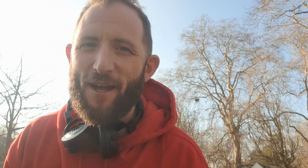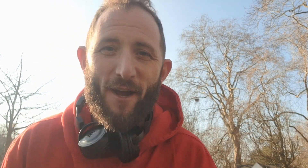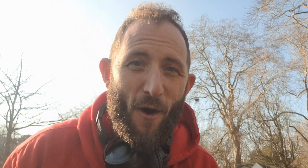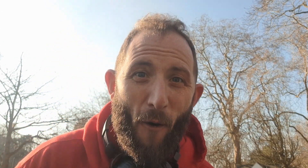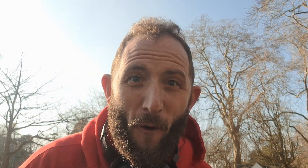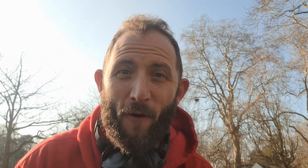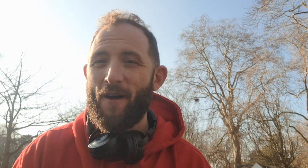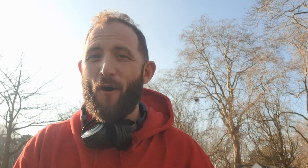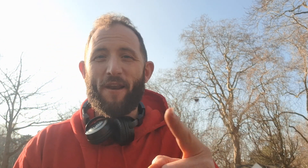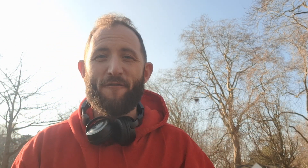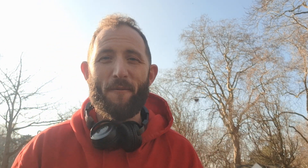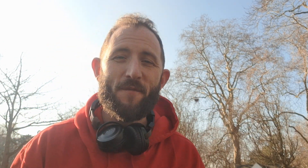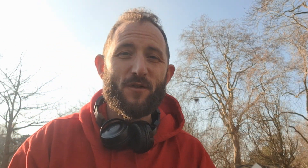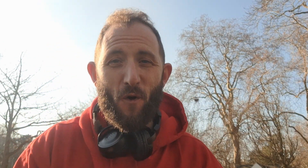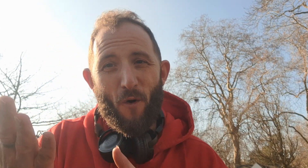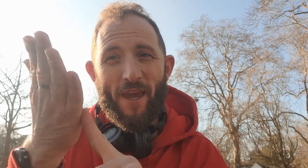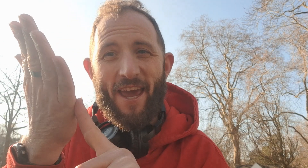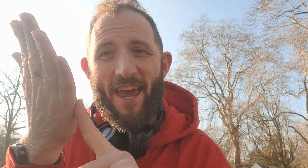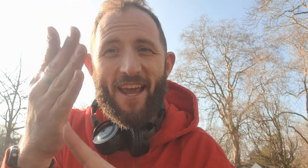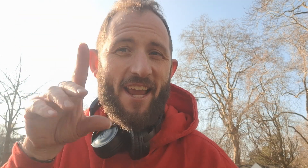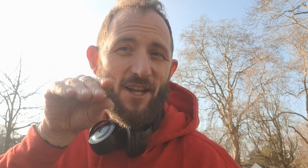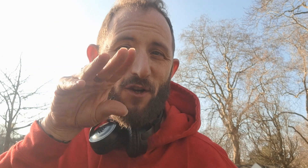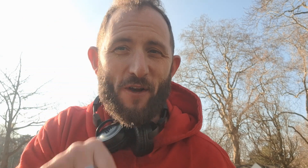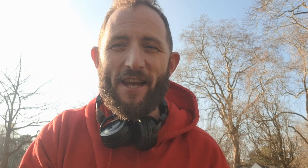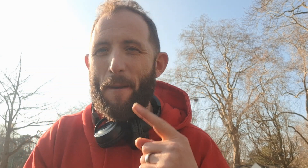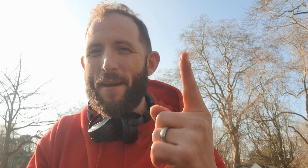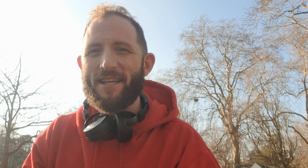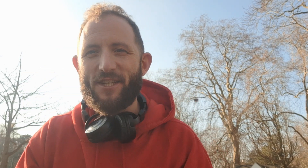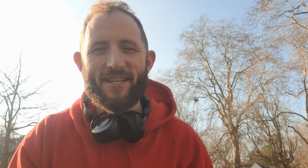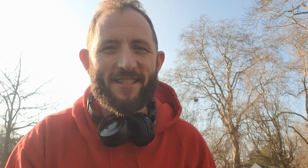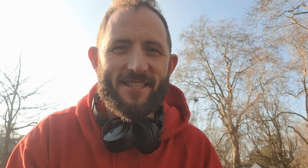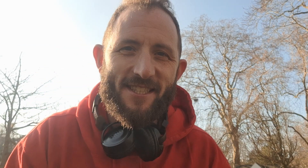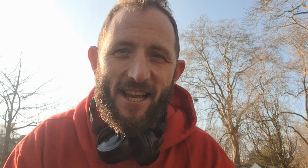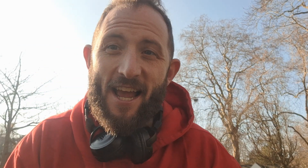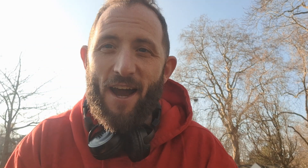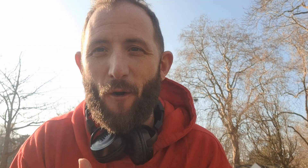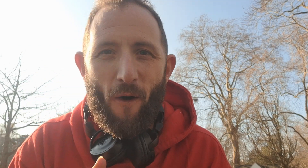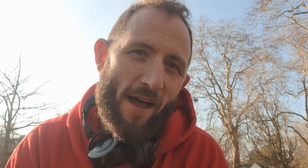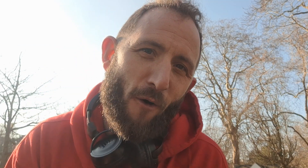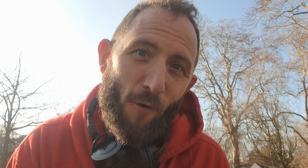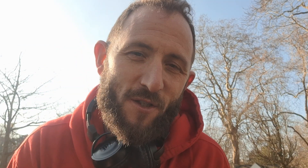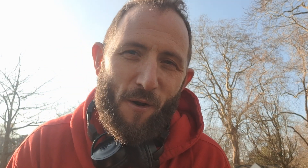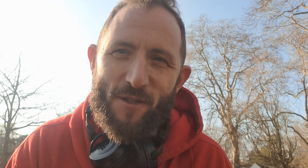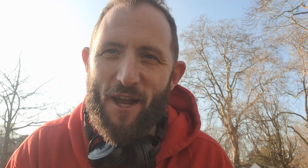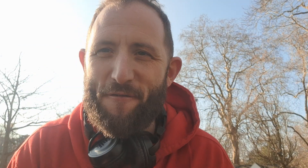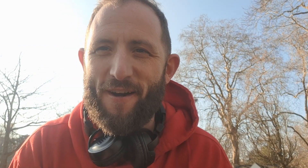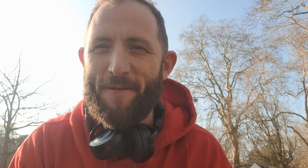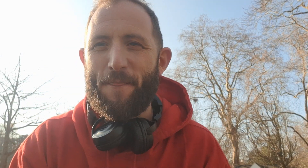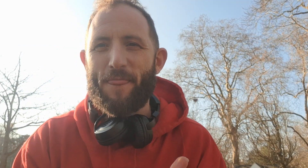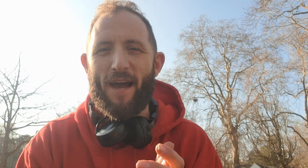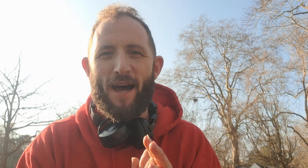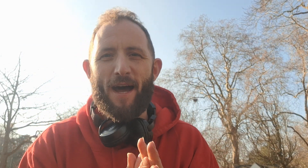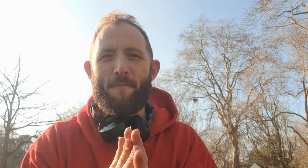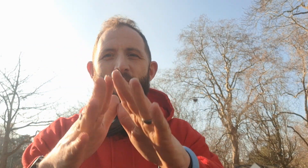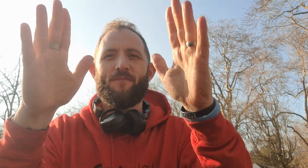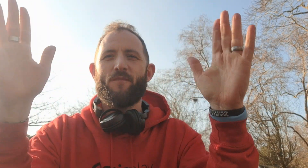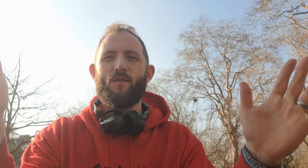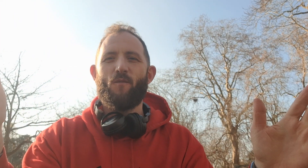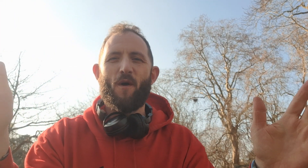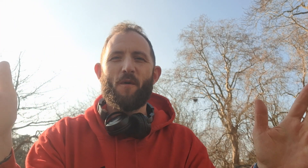or Ollie from talking talking in pictures or solo cipher welcome